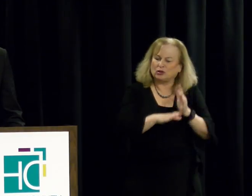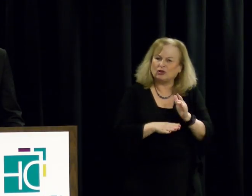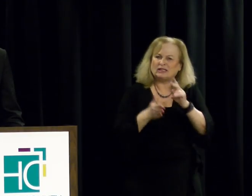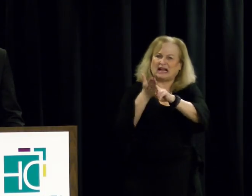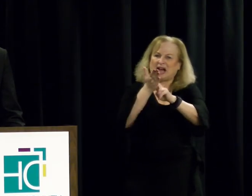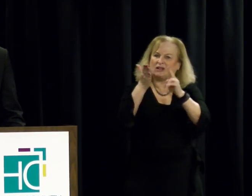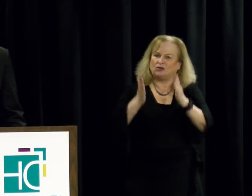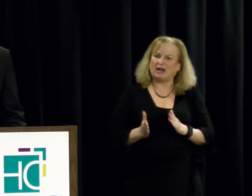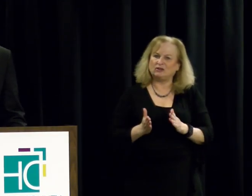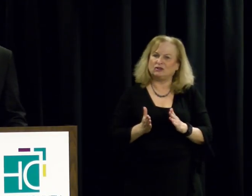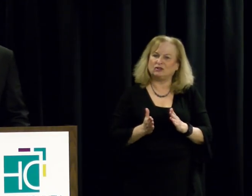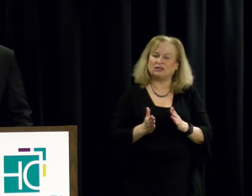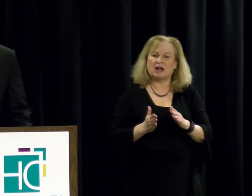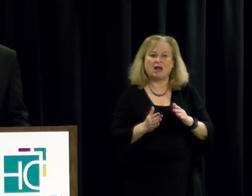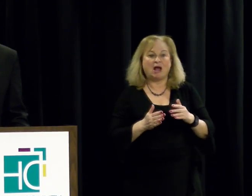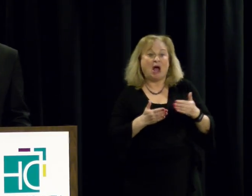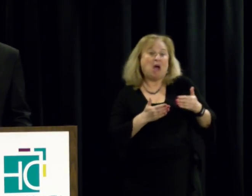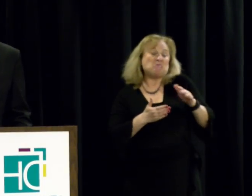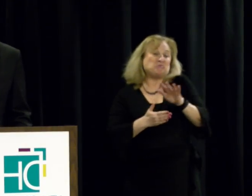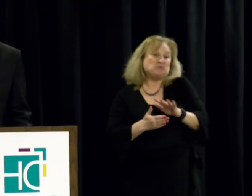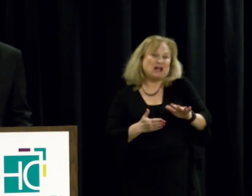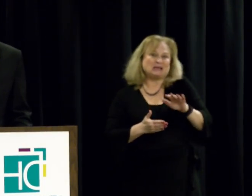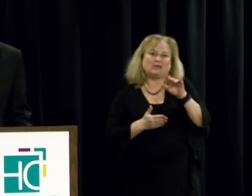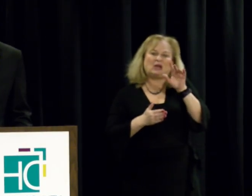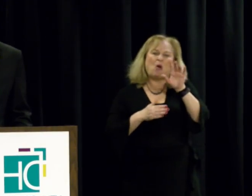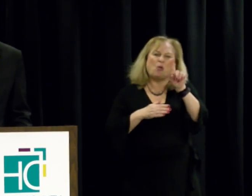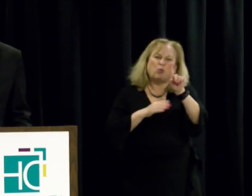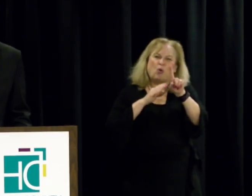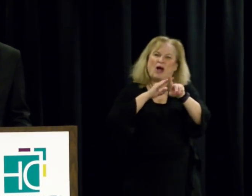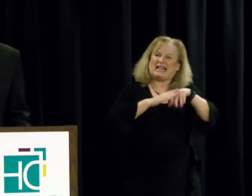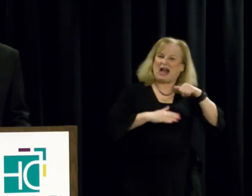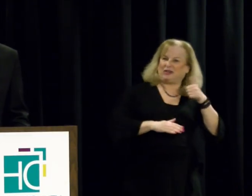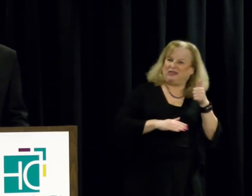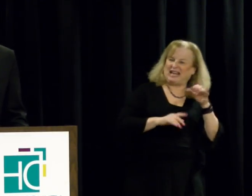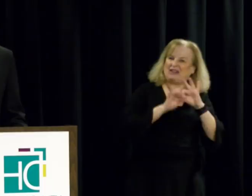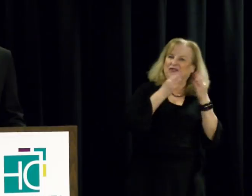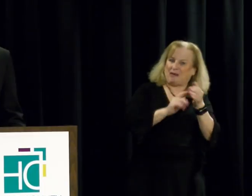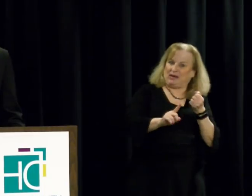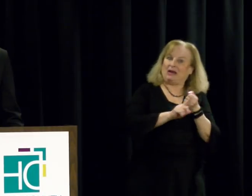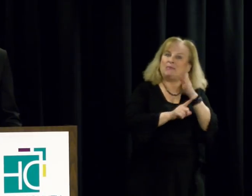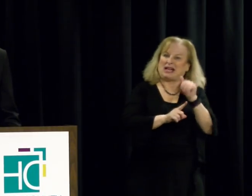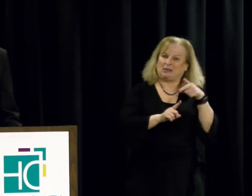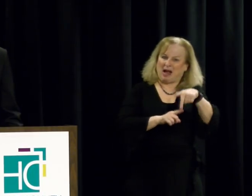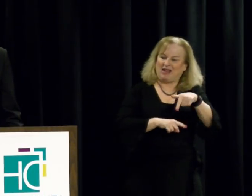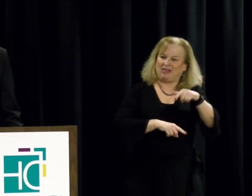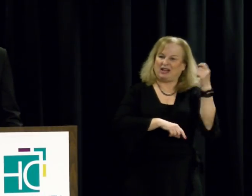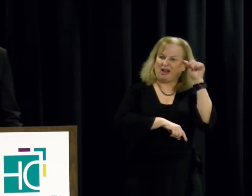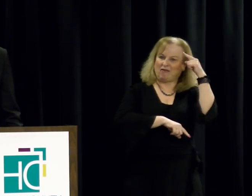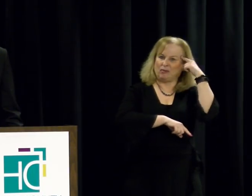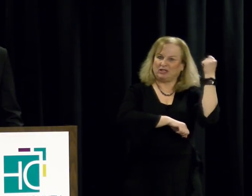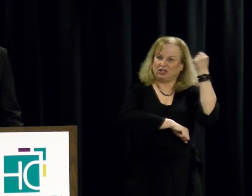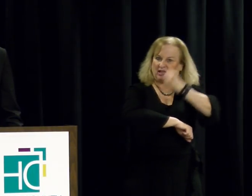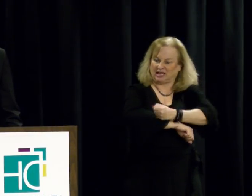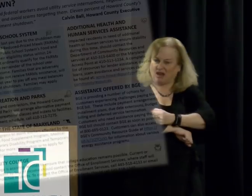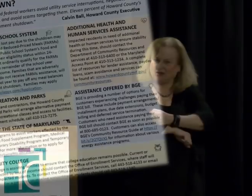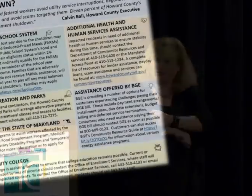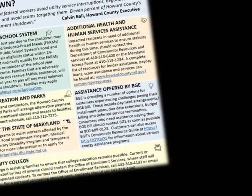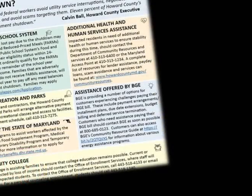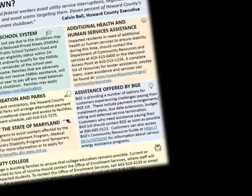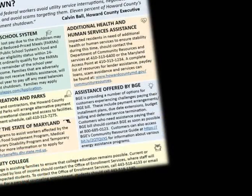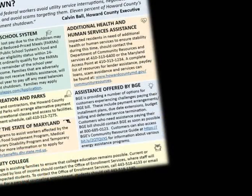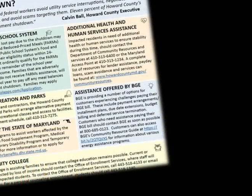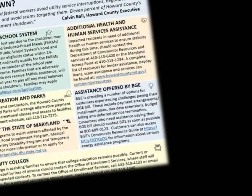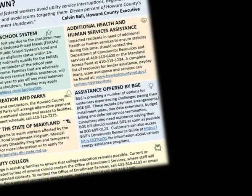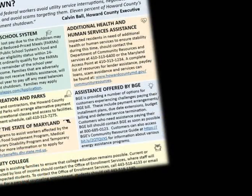contractors, approximately one in ten families were impacted by the shutdown. We then took